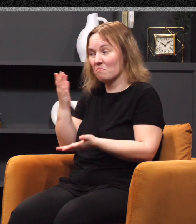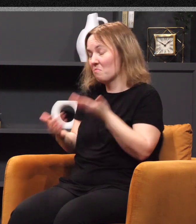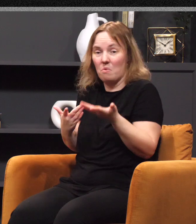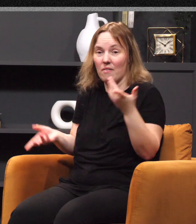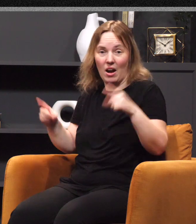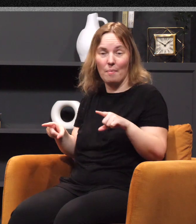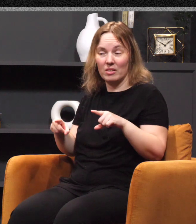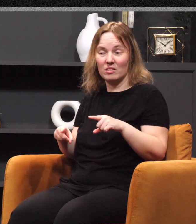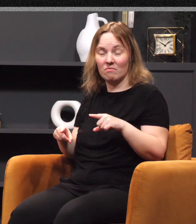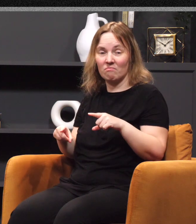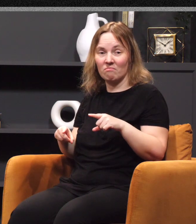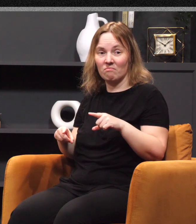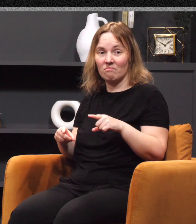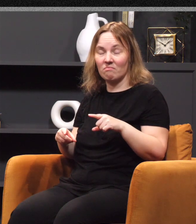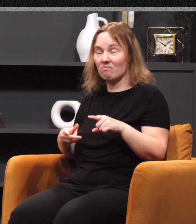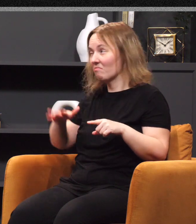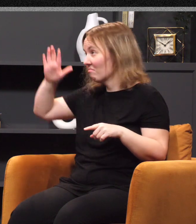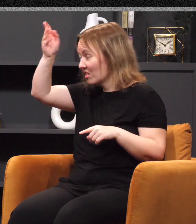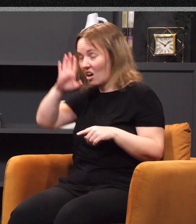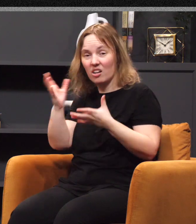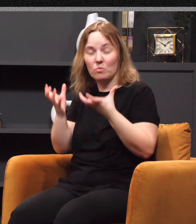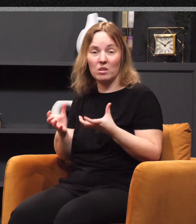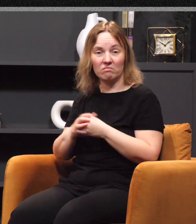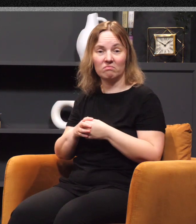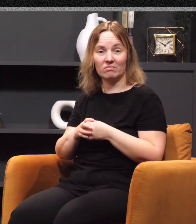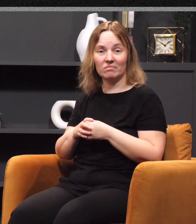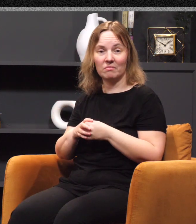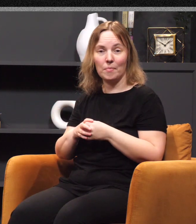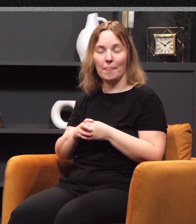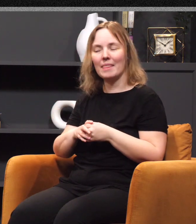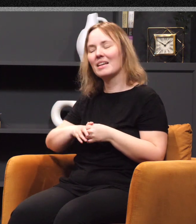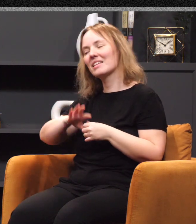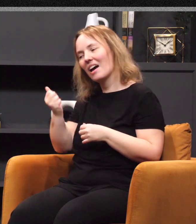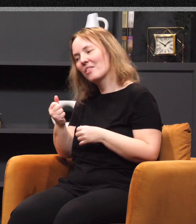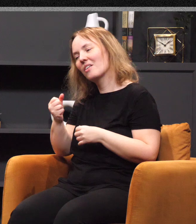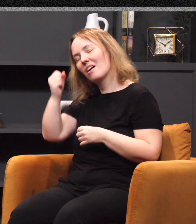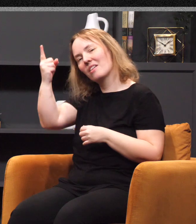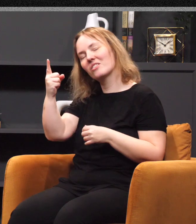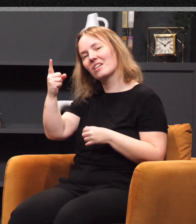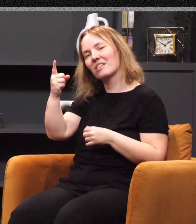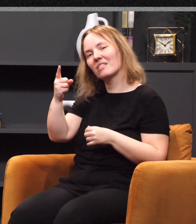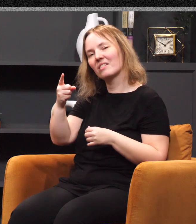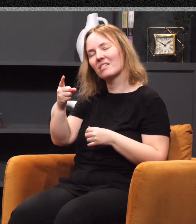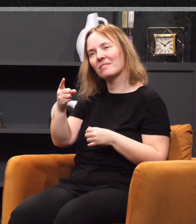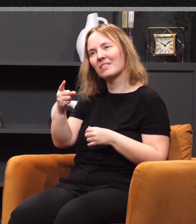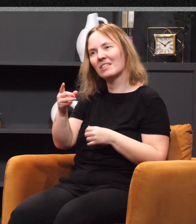God is God and so if it happens, well, it must be God's will. So that's one view of God's sovereignty. The other view, which I believe is biblical, is that although